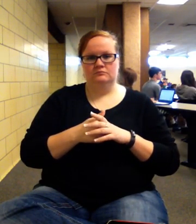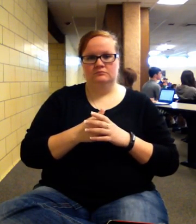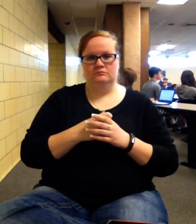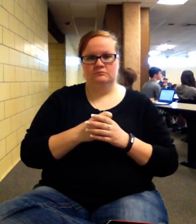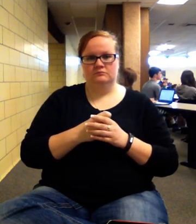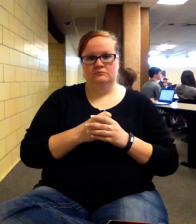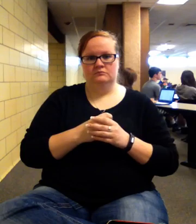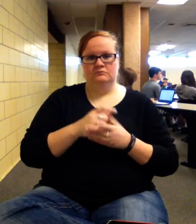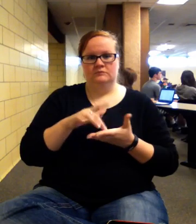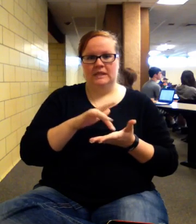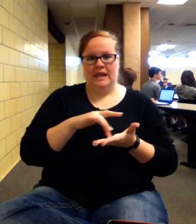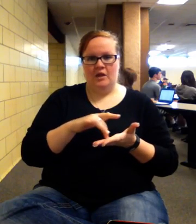Calculate future value.